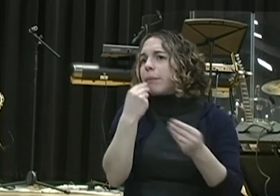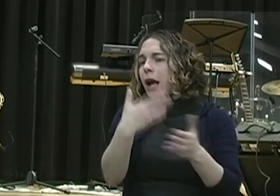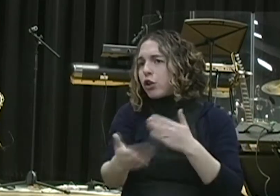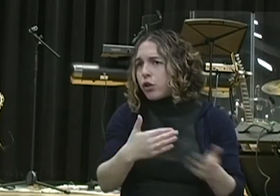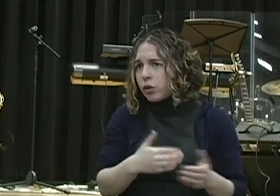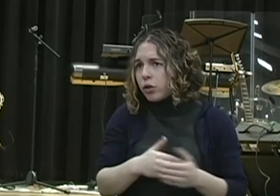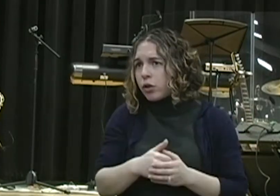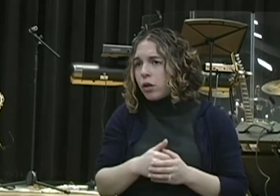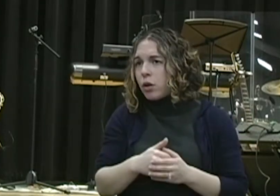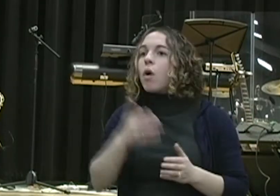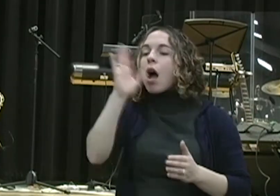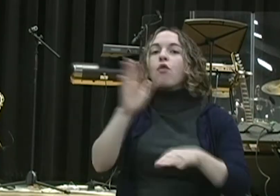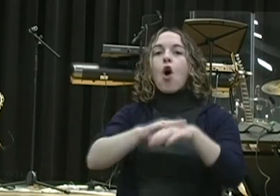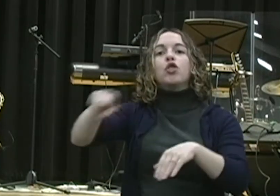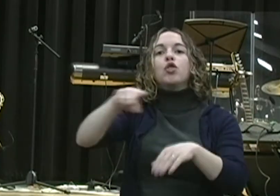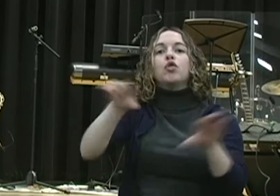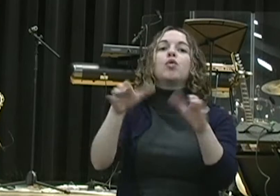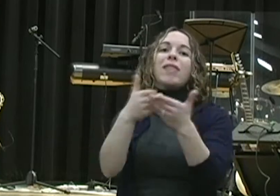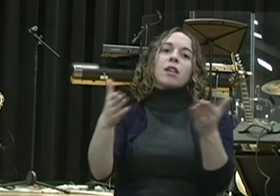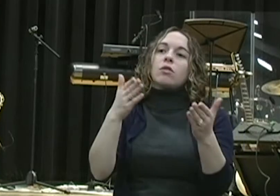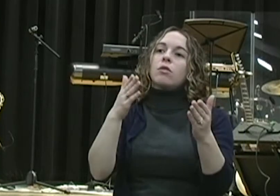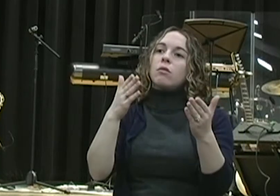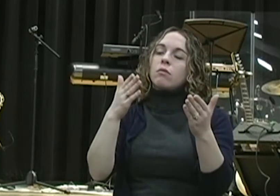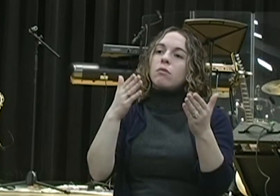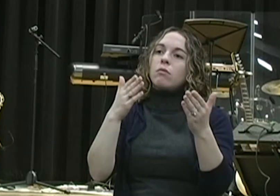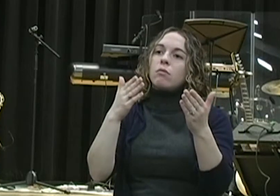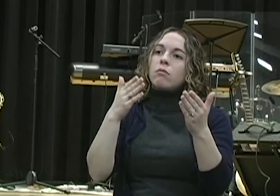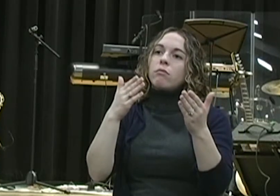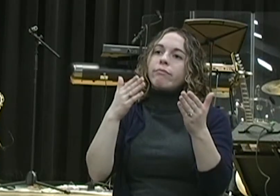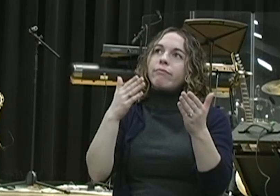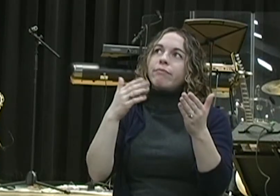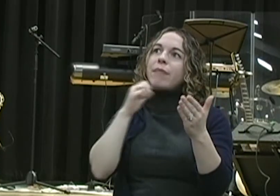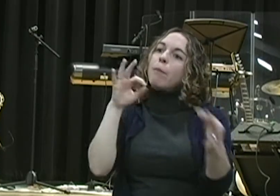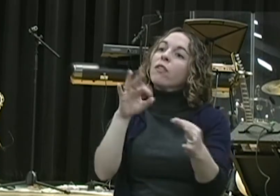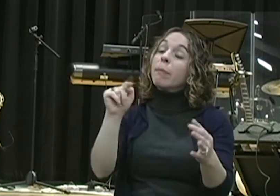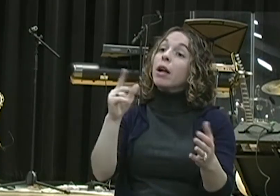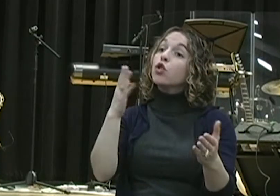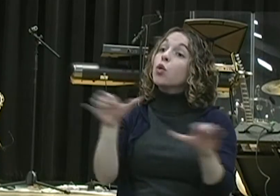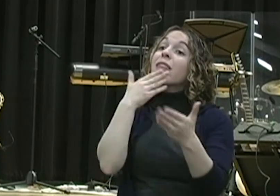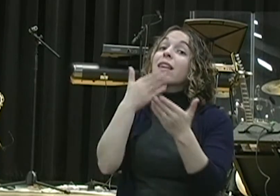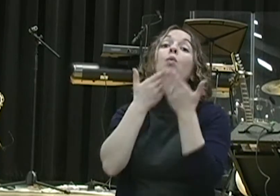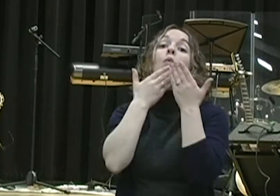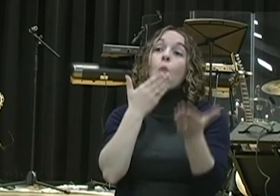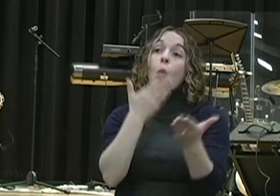thing is that a man of prayer will be a man that prospers. Now, I'm not talking about how expensive the car in your driveway will be.